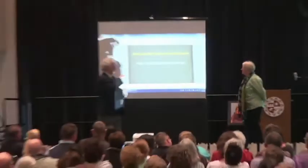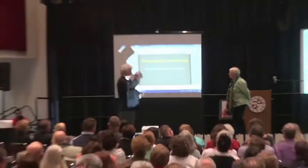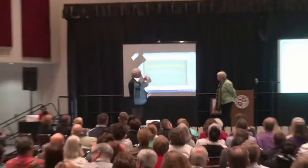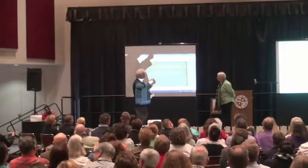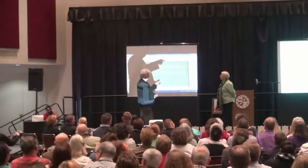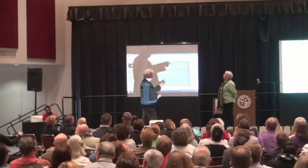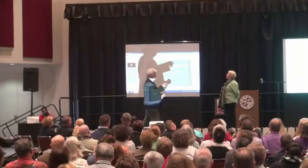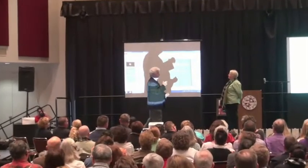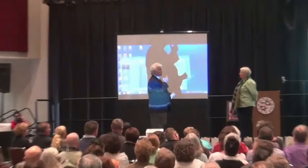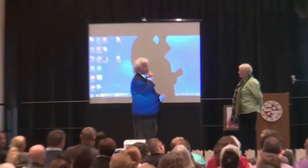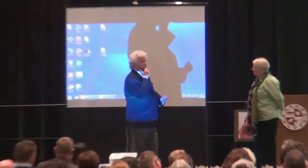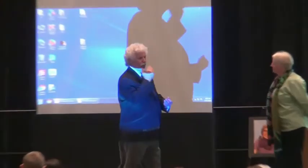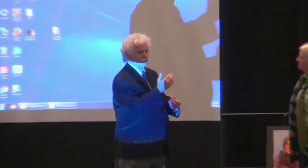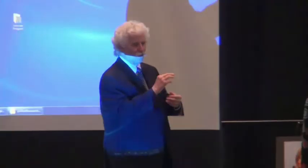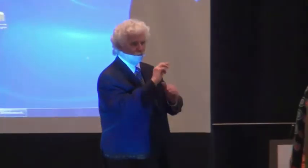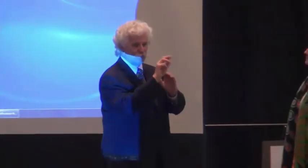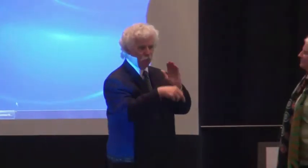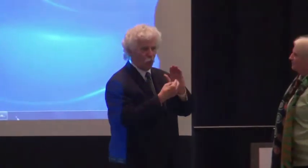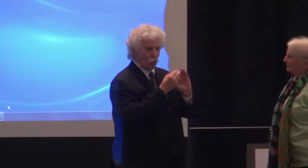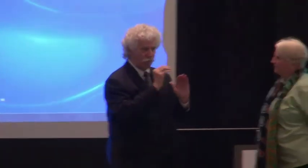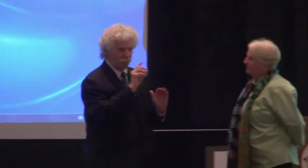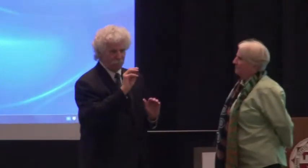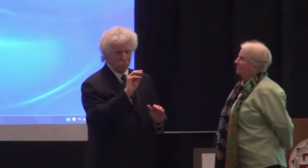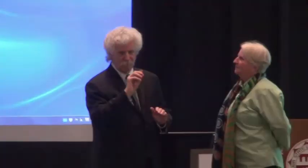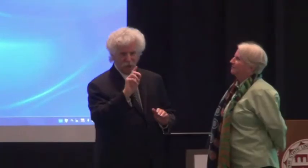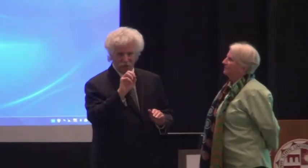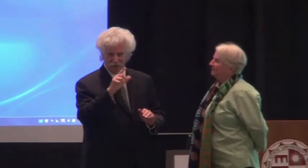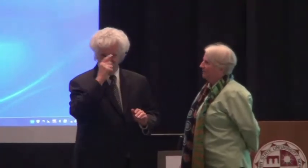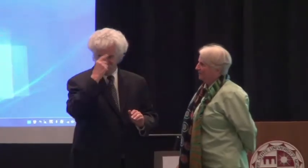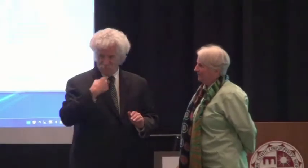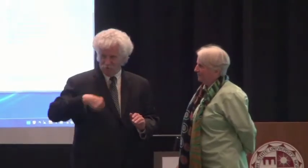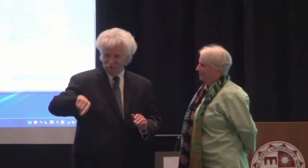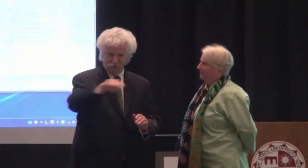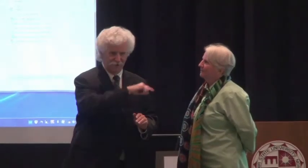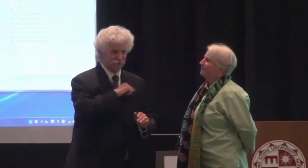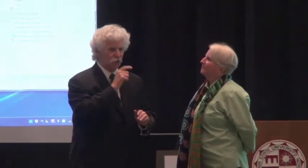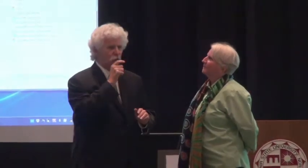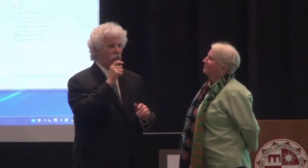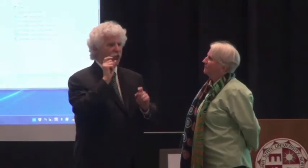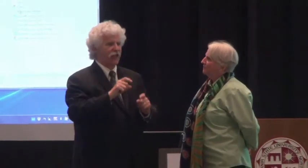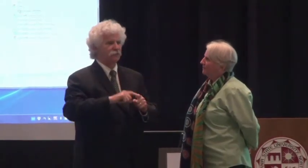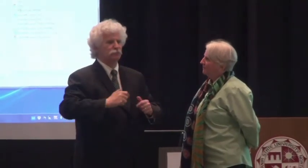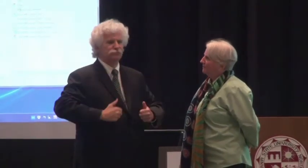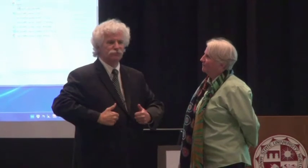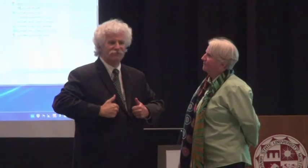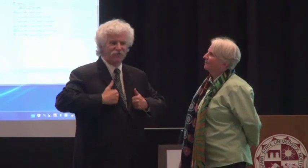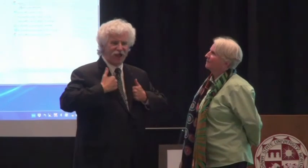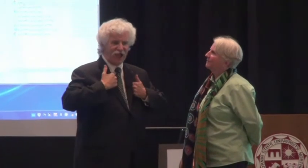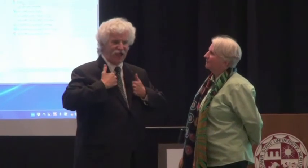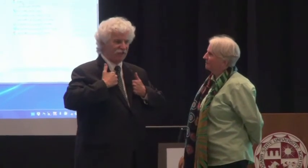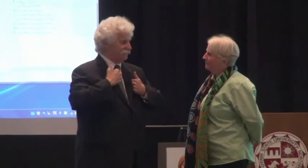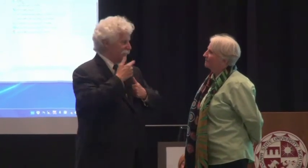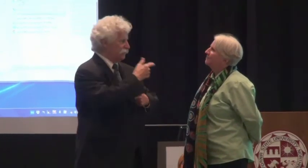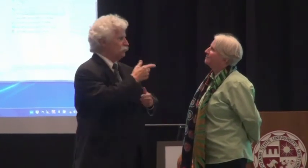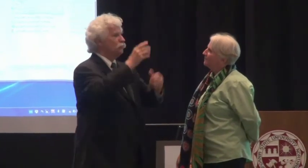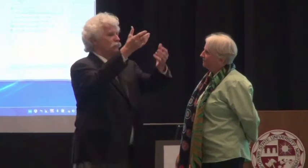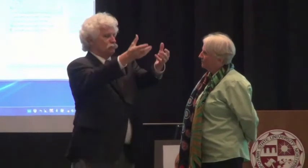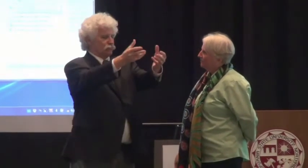You're such a wonderful spirit that you have, Kathy. It's a great role model for all of us, those of us who have to survive.